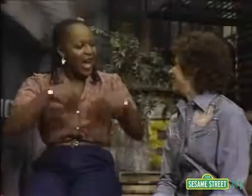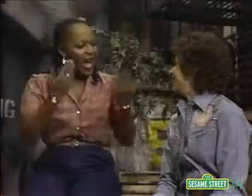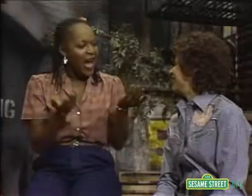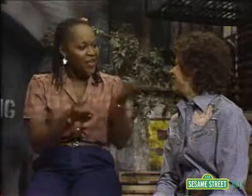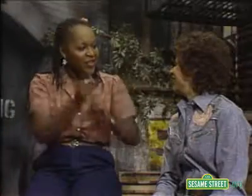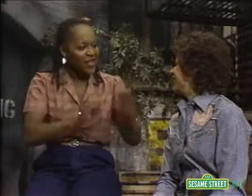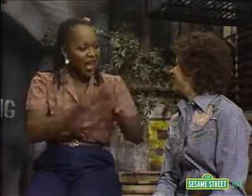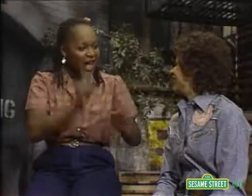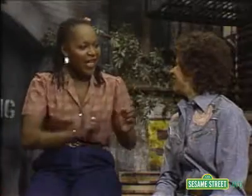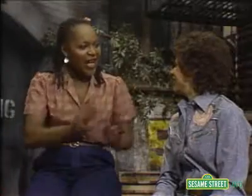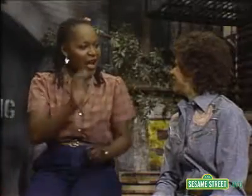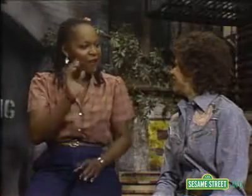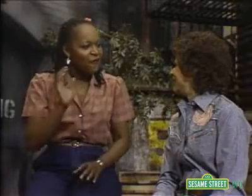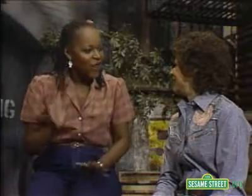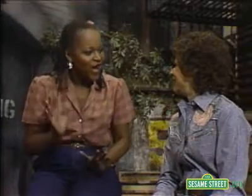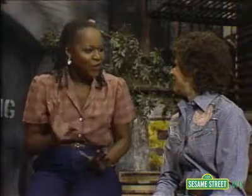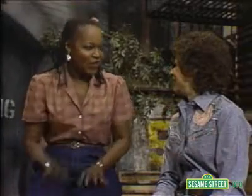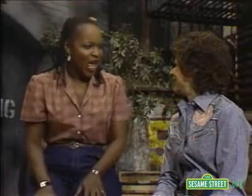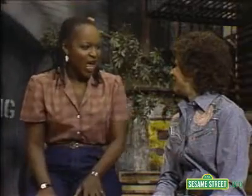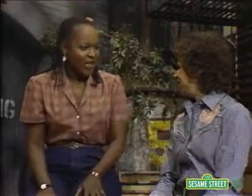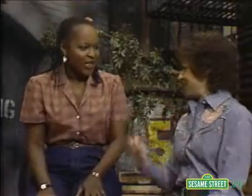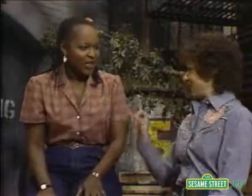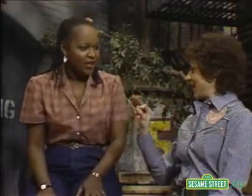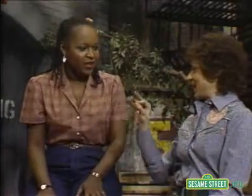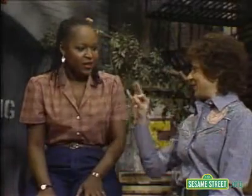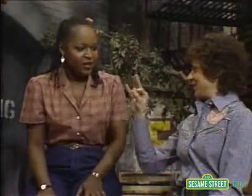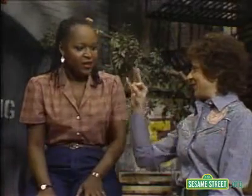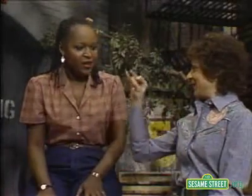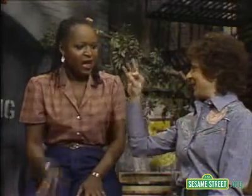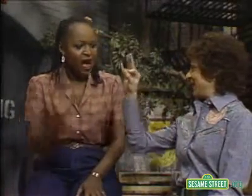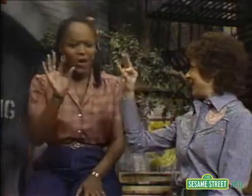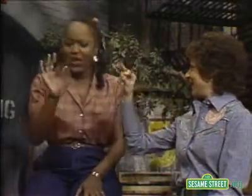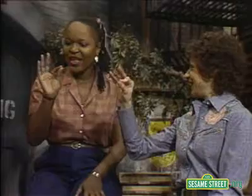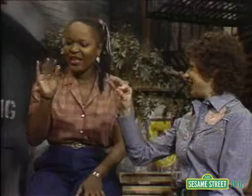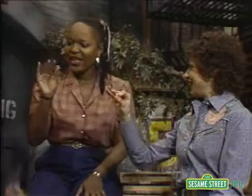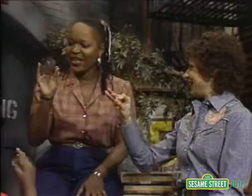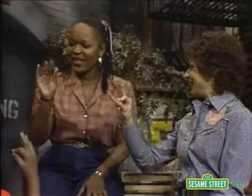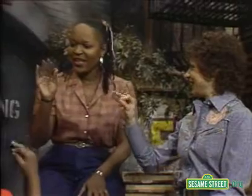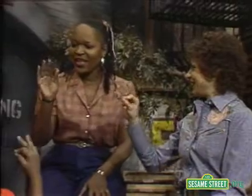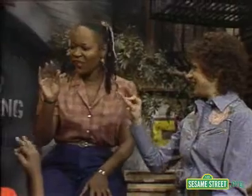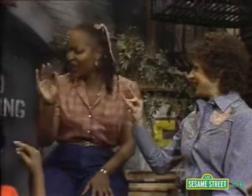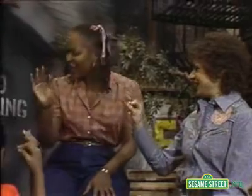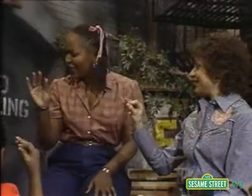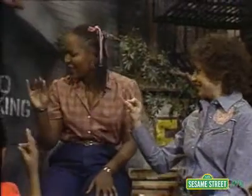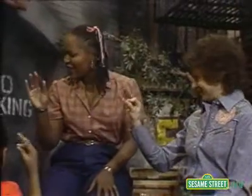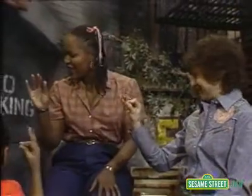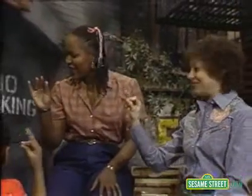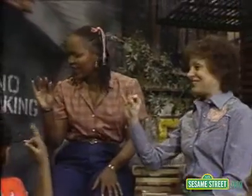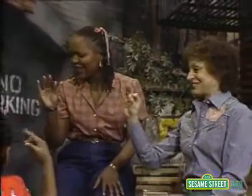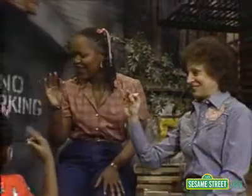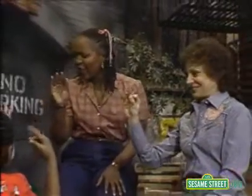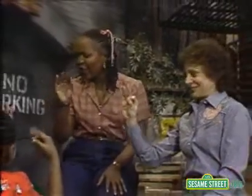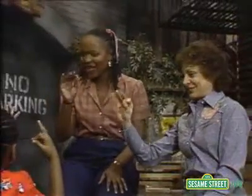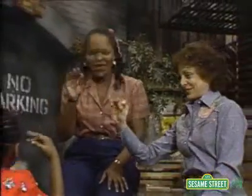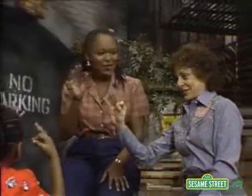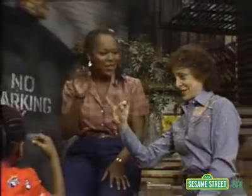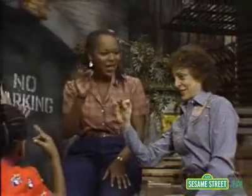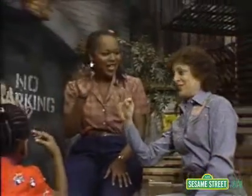How do you sign firefly? Oh, like this. Can you guys do it? Oh, that's great.